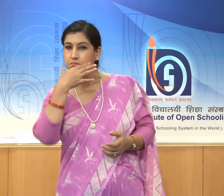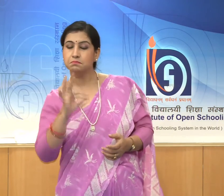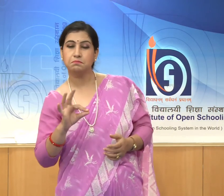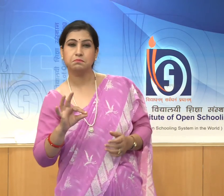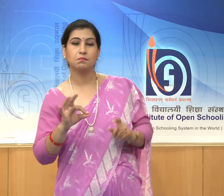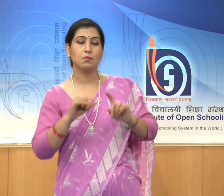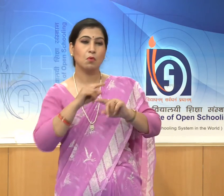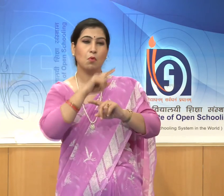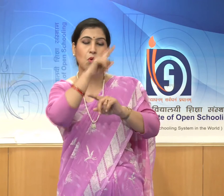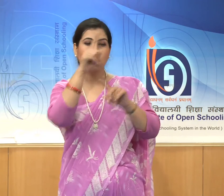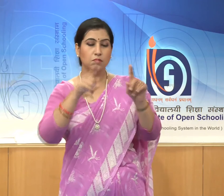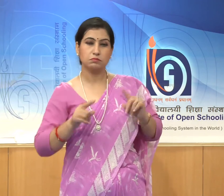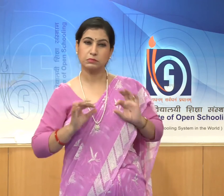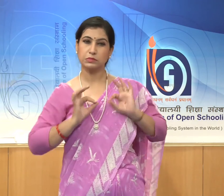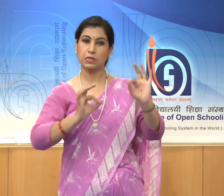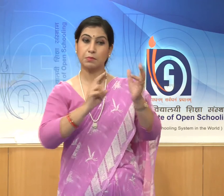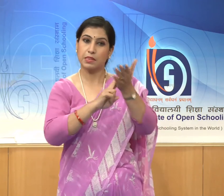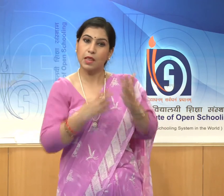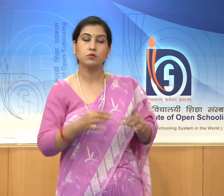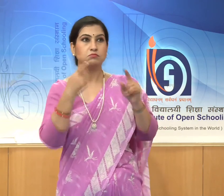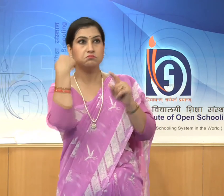of this drummer.